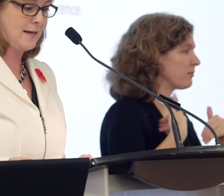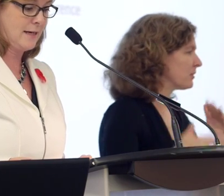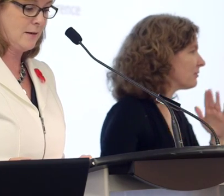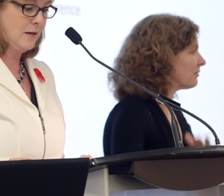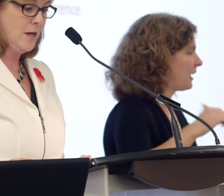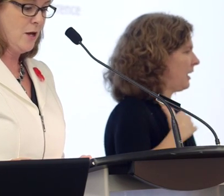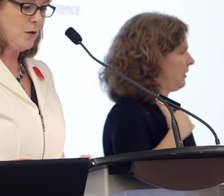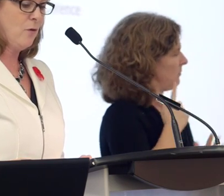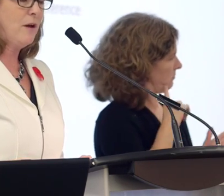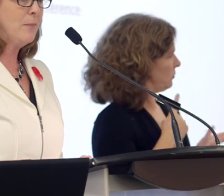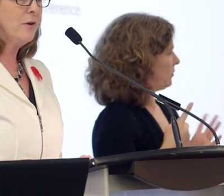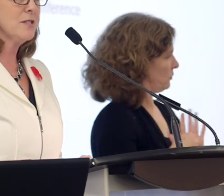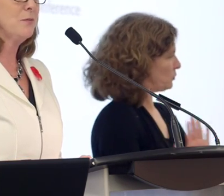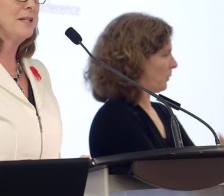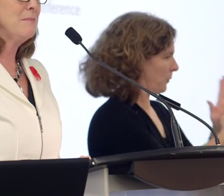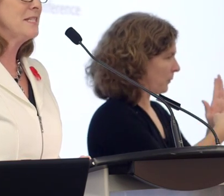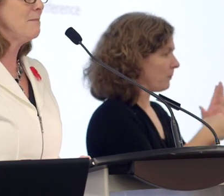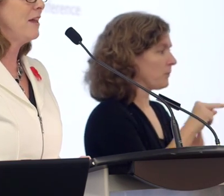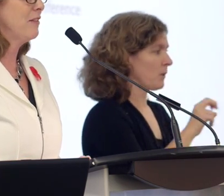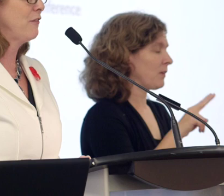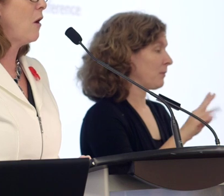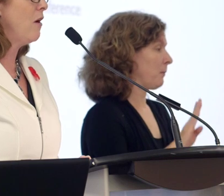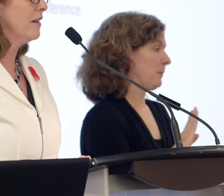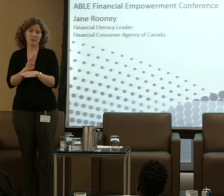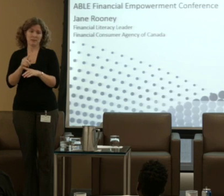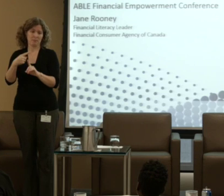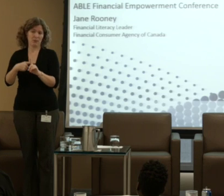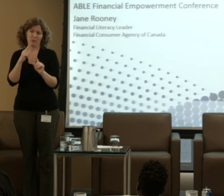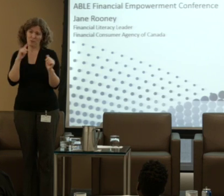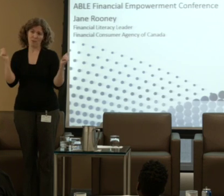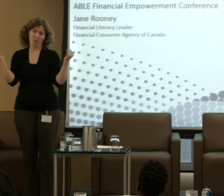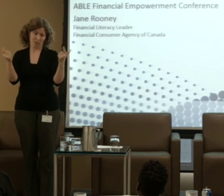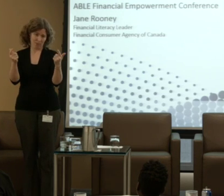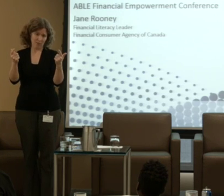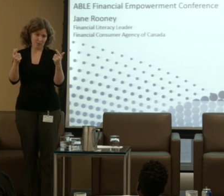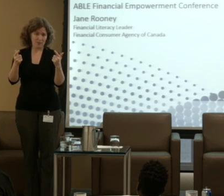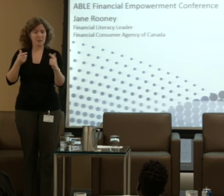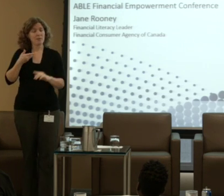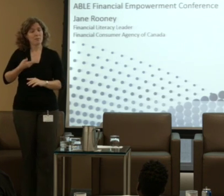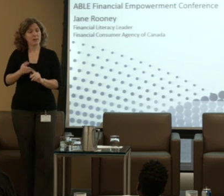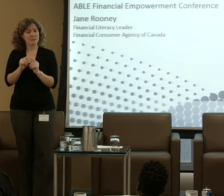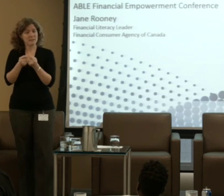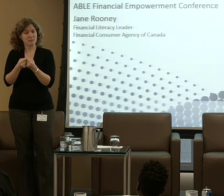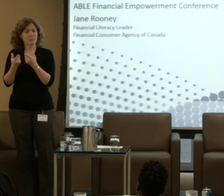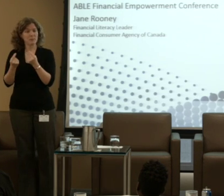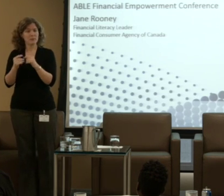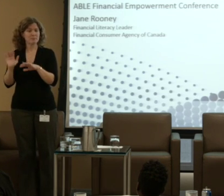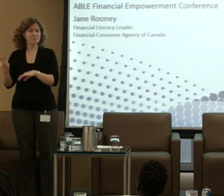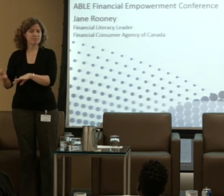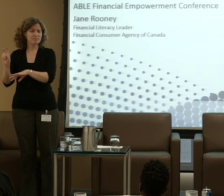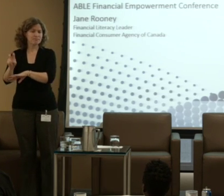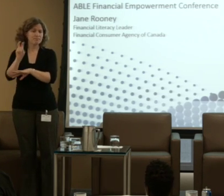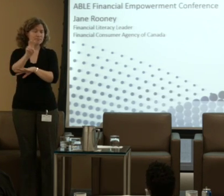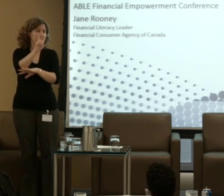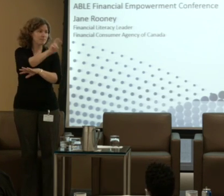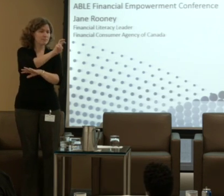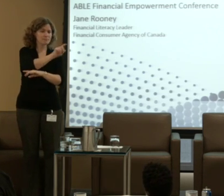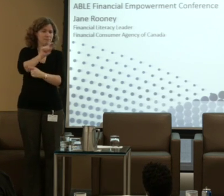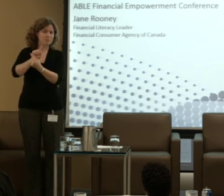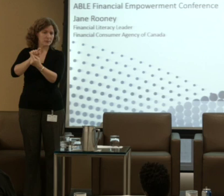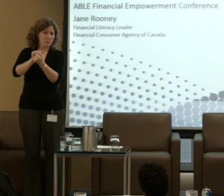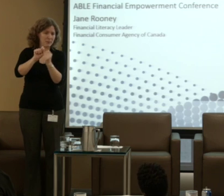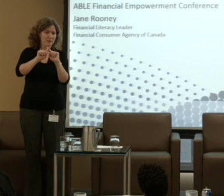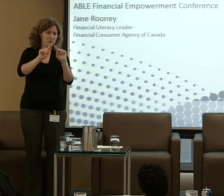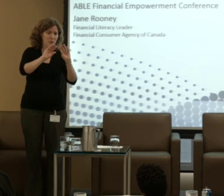across Canada. November is a really busy month for all of us. I and my team will be crossing Canada to meet with different groups